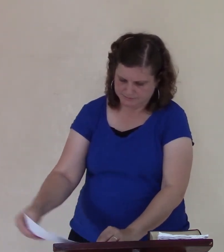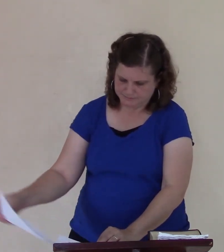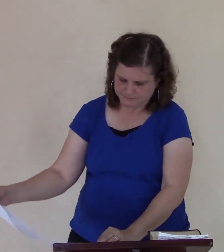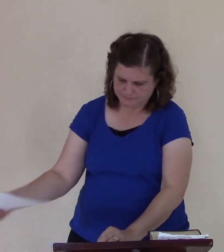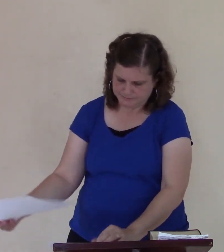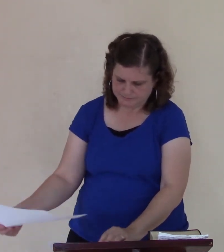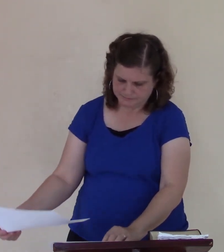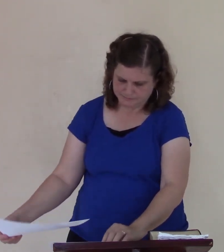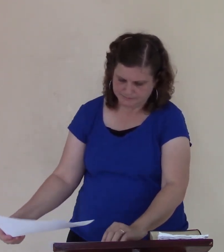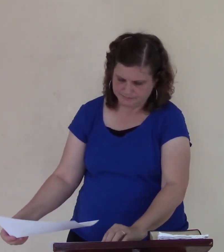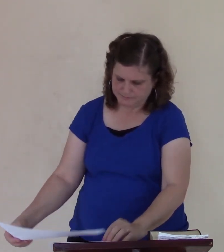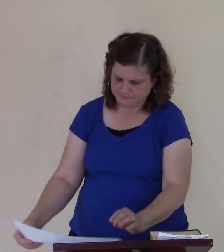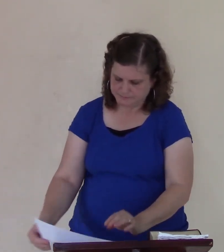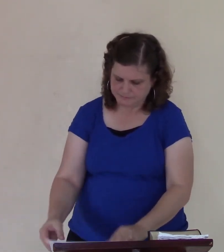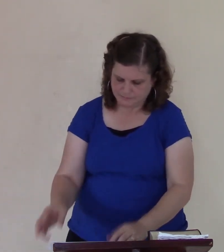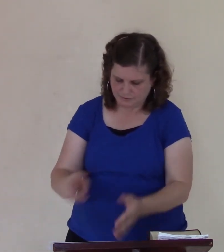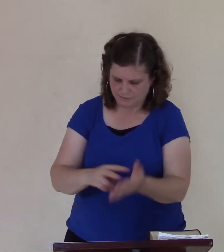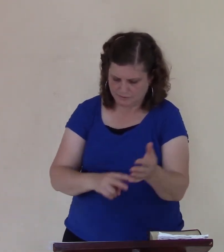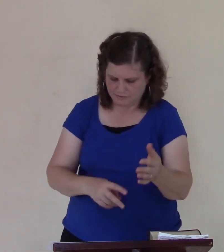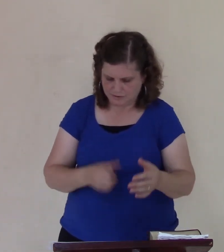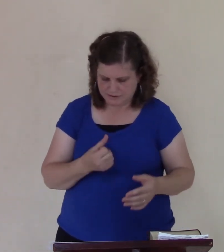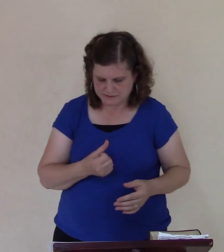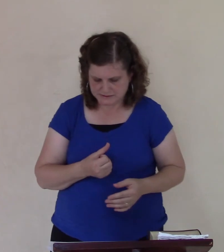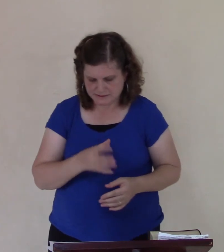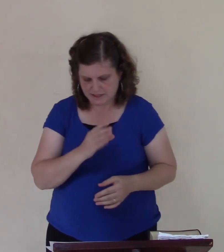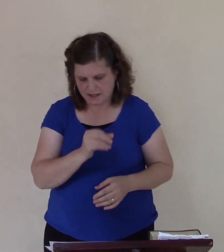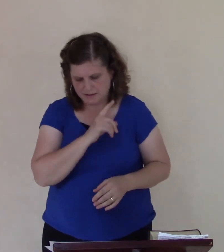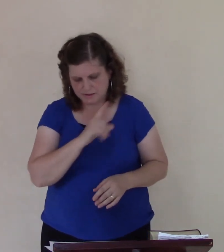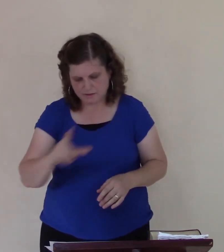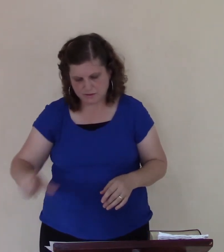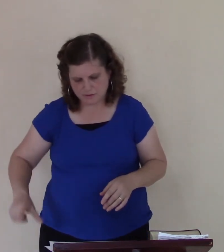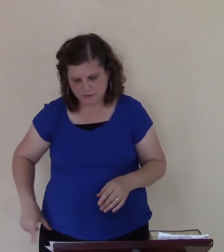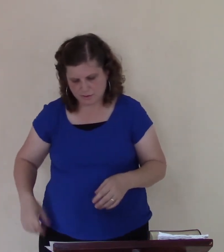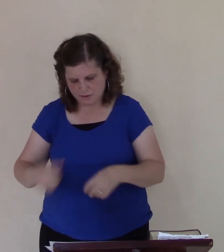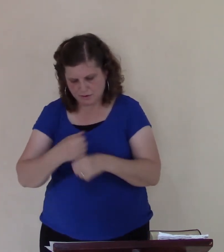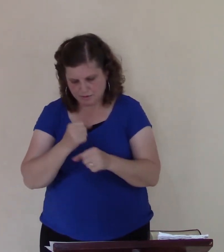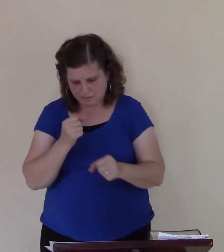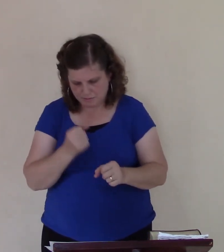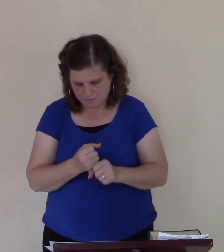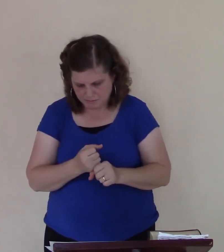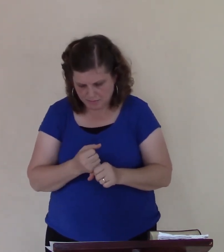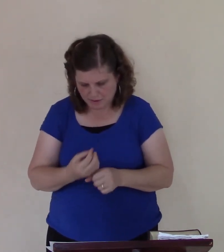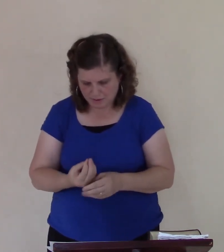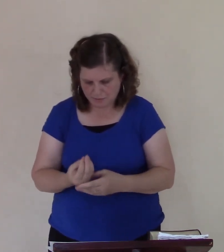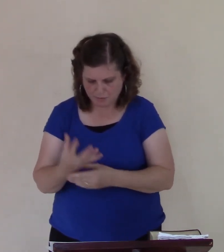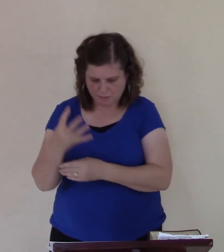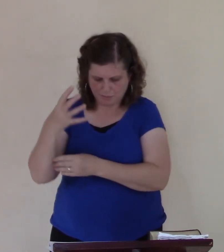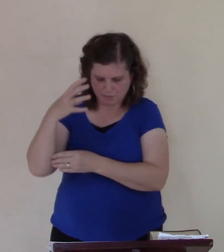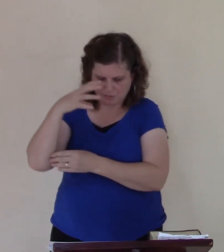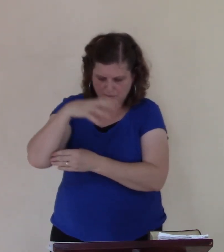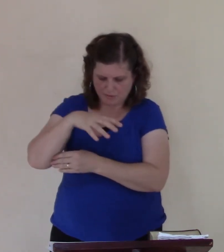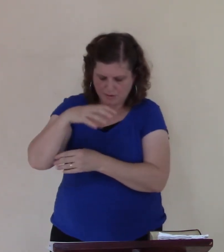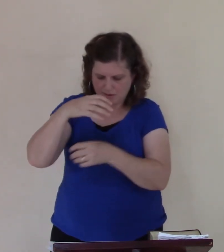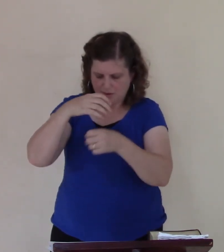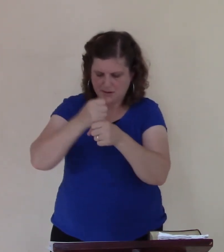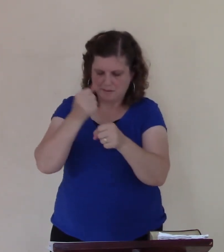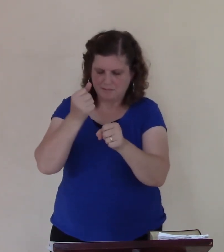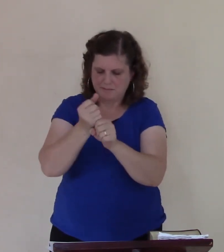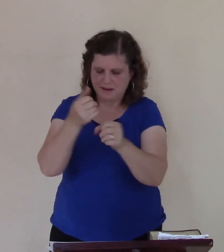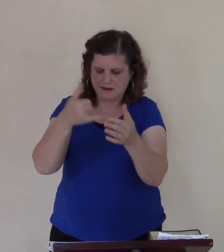in verse six and the Lord God looked out the door and made it to come up over Jonah that might be shallow of his head to deliver